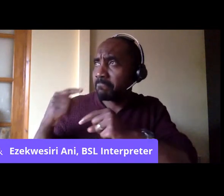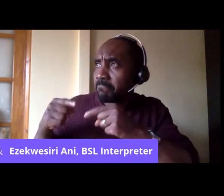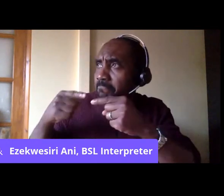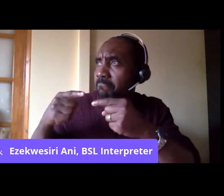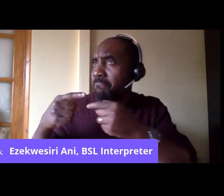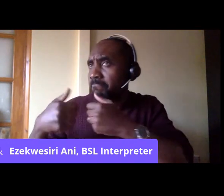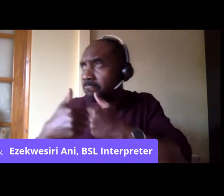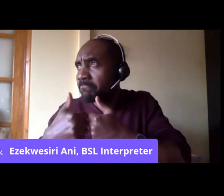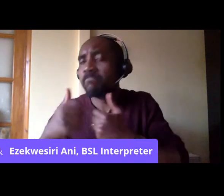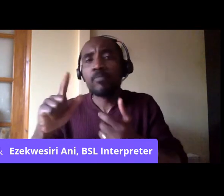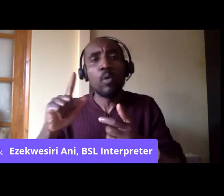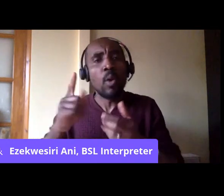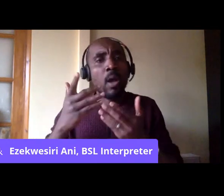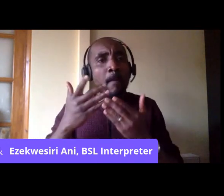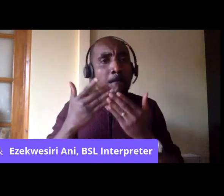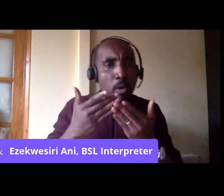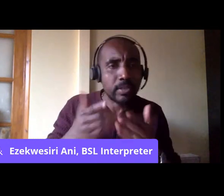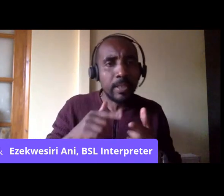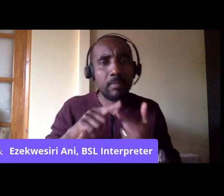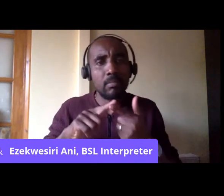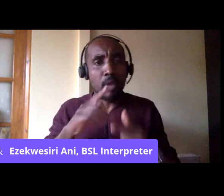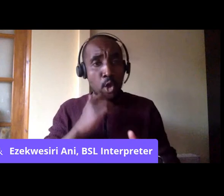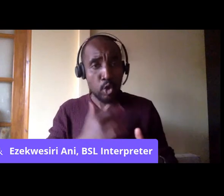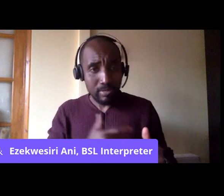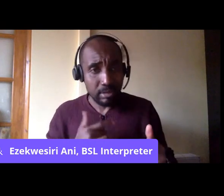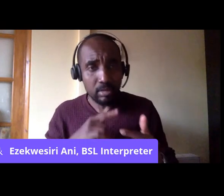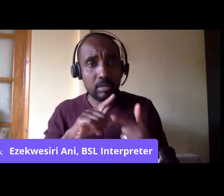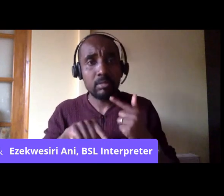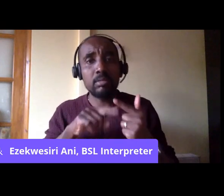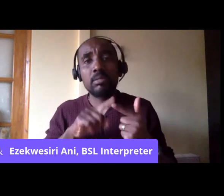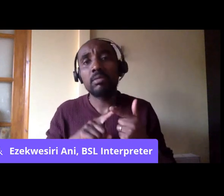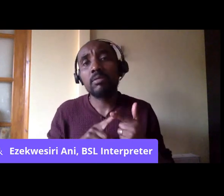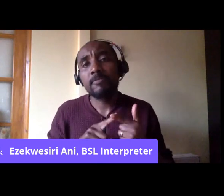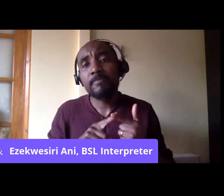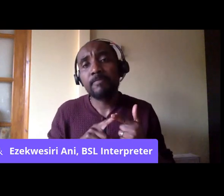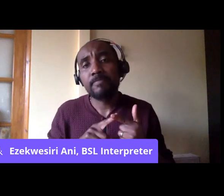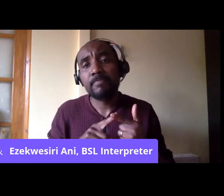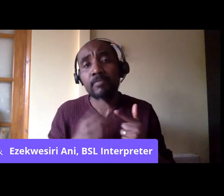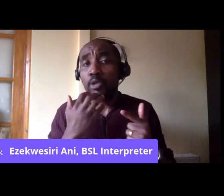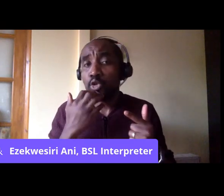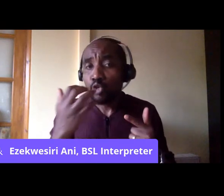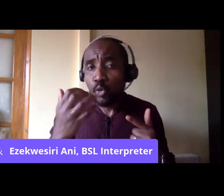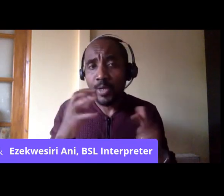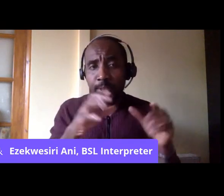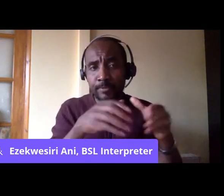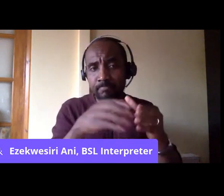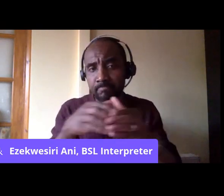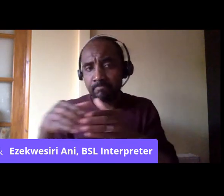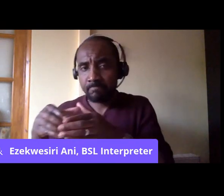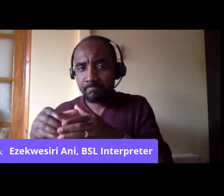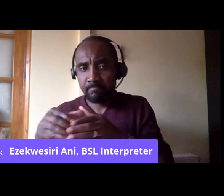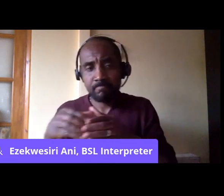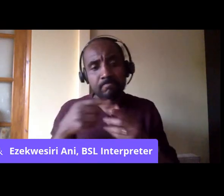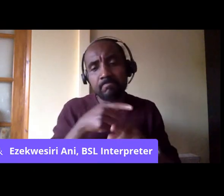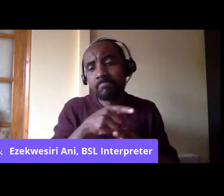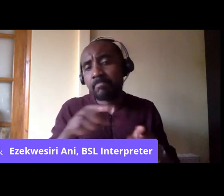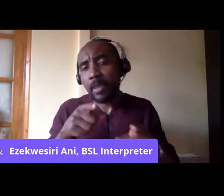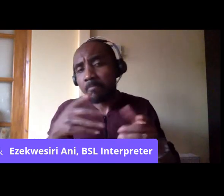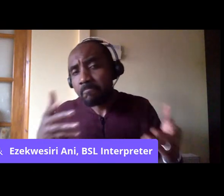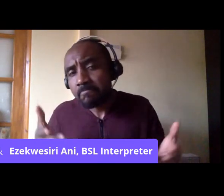they Muslim, Christian, Jewish, what have you, they have a, they